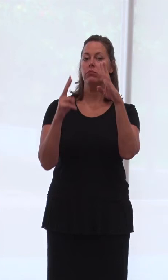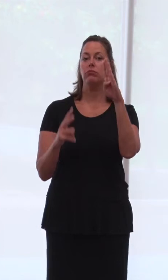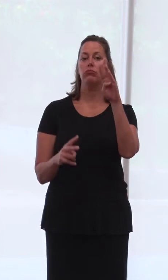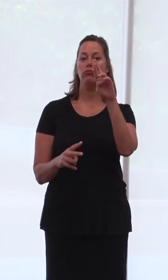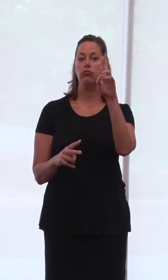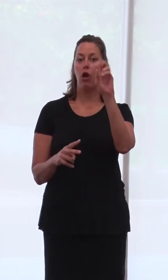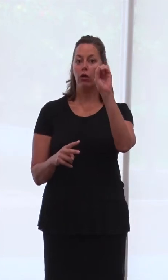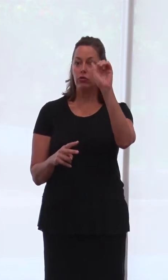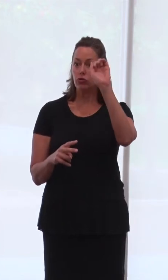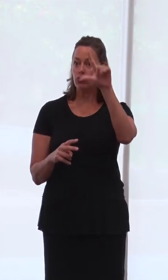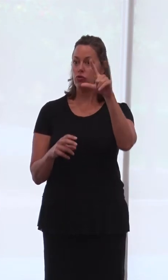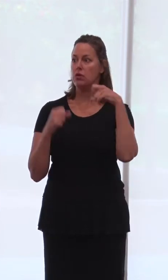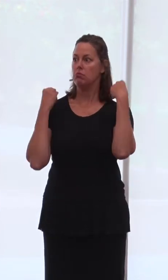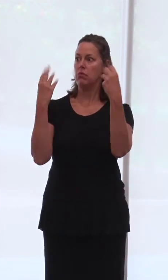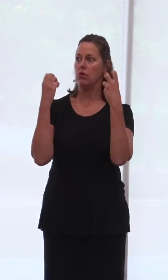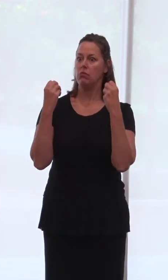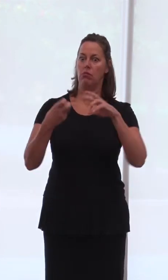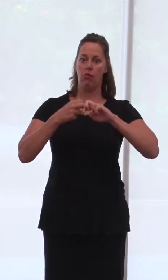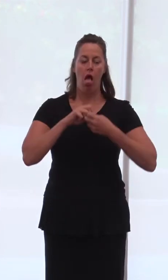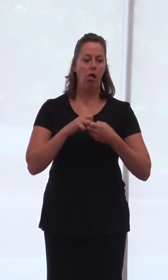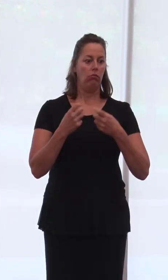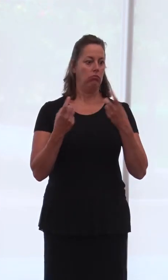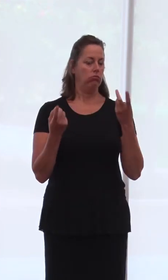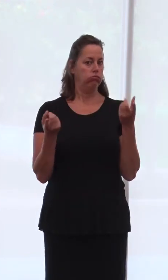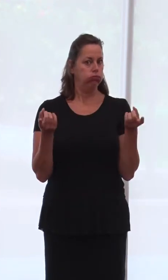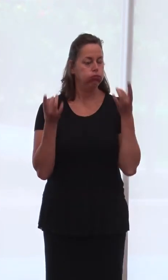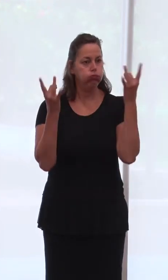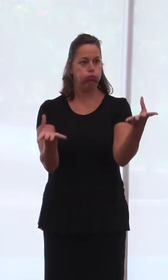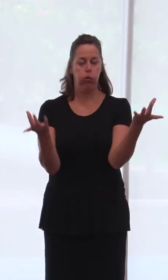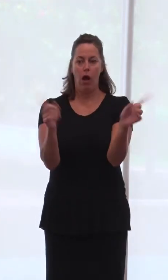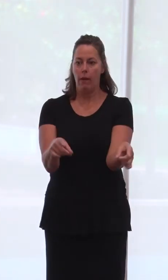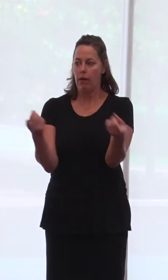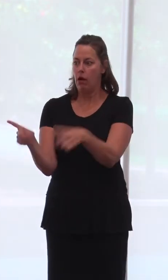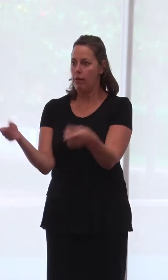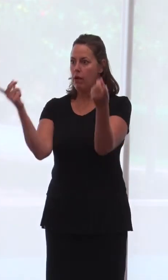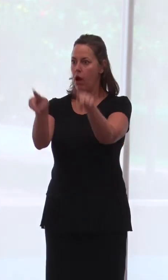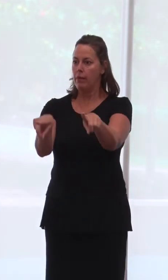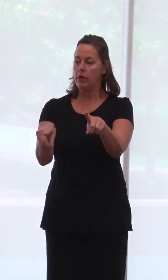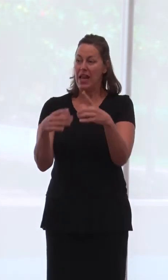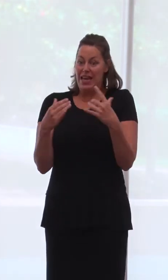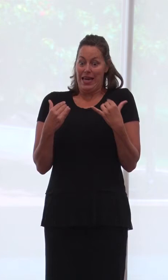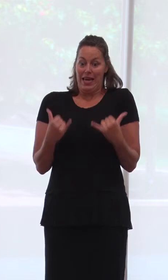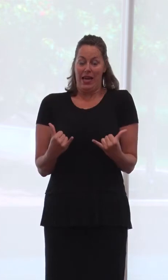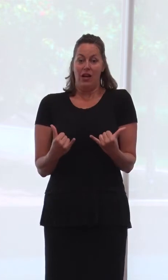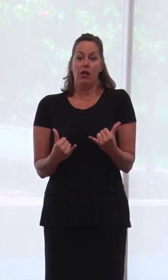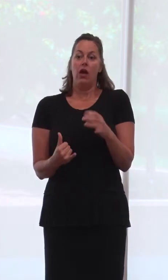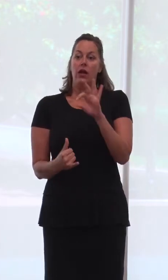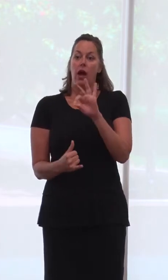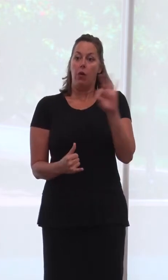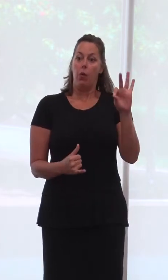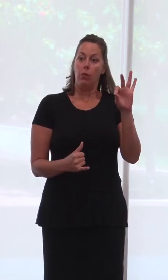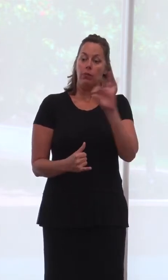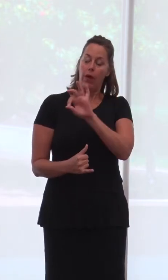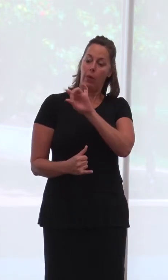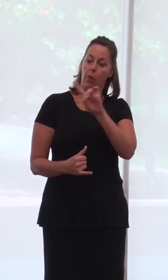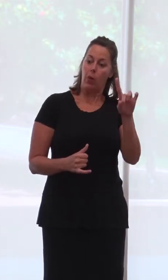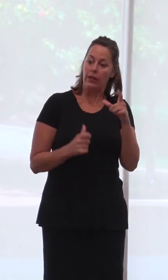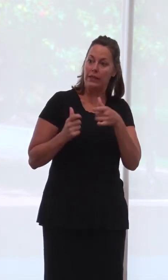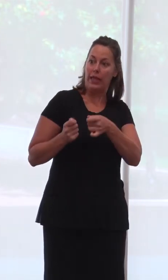The text-to-9-1-1 capability will allow, in the event that the unthinkable happens